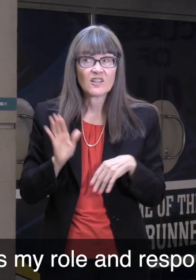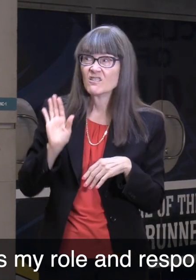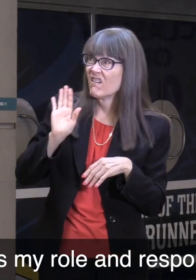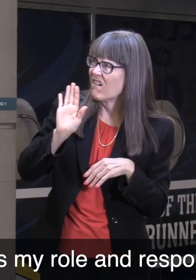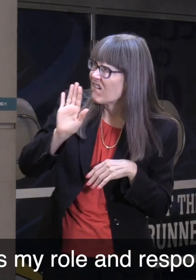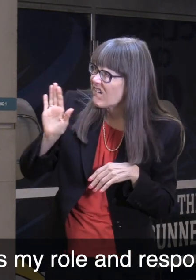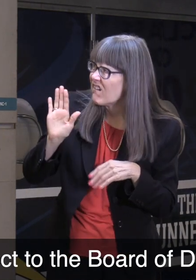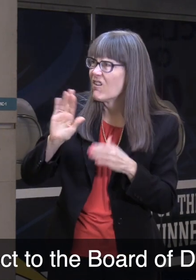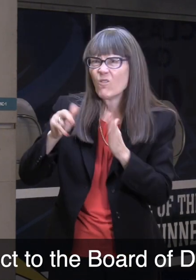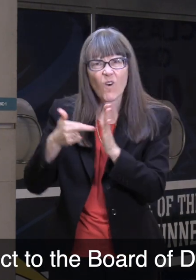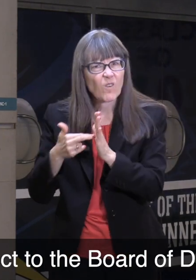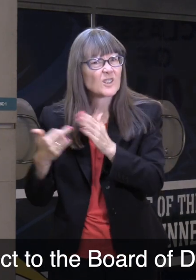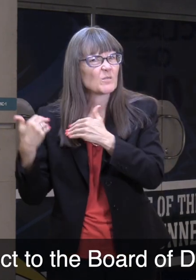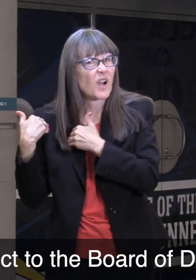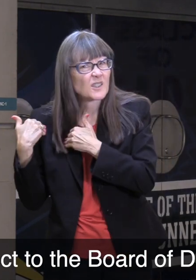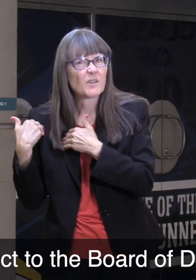responsibility with respect to the Board of Directors.